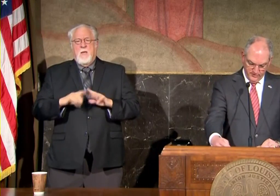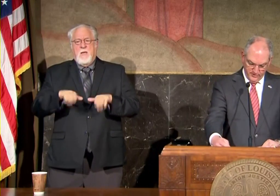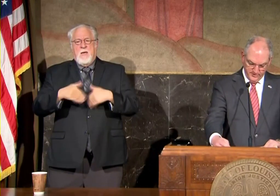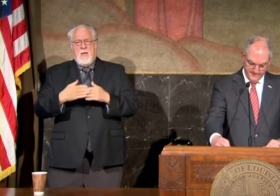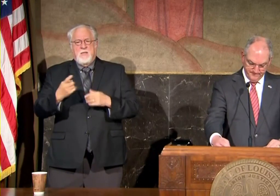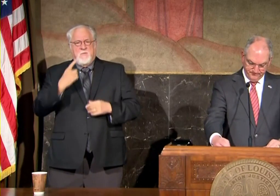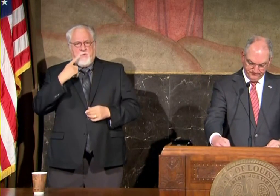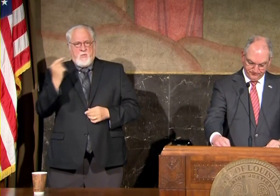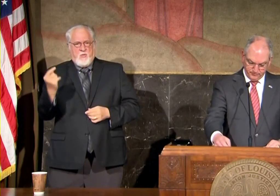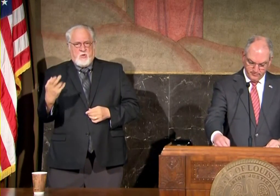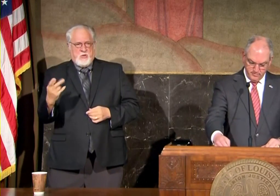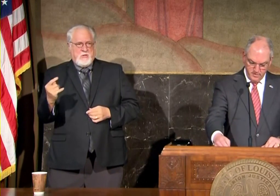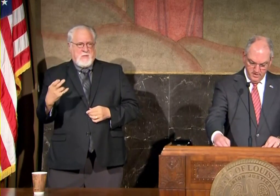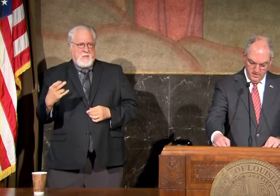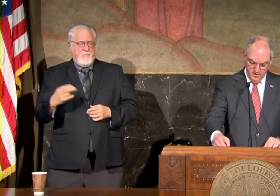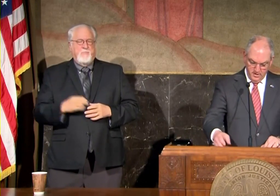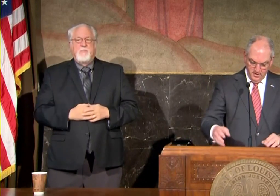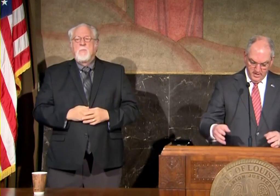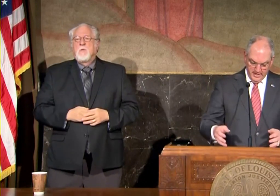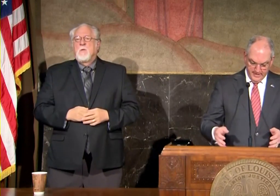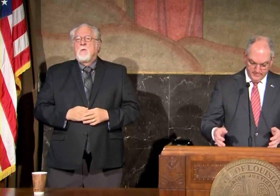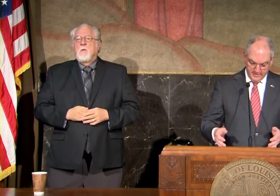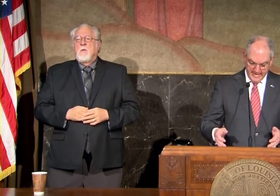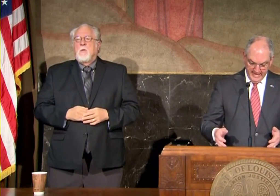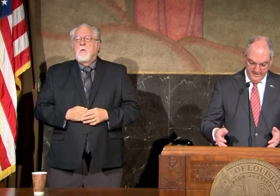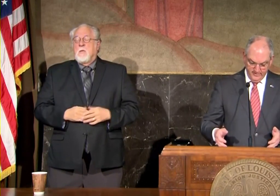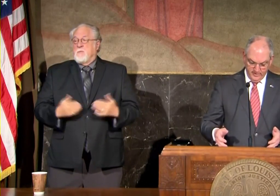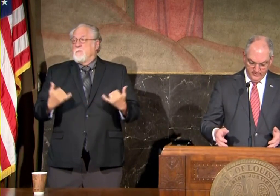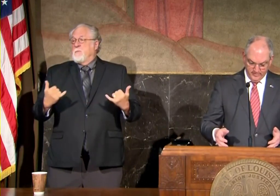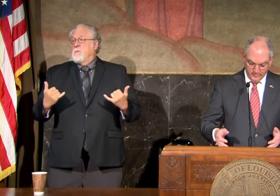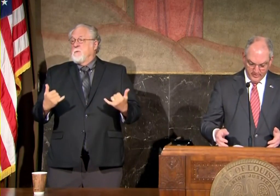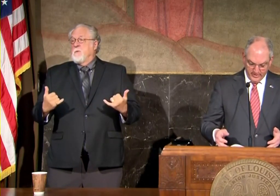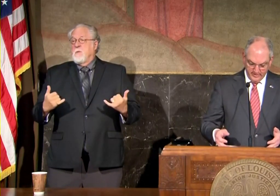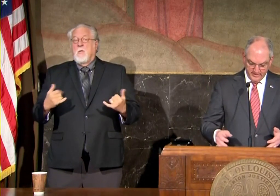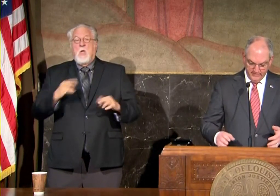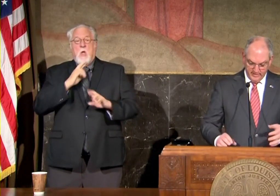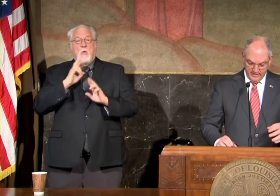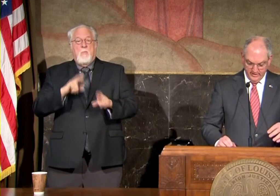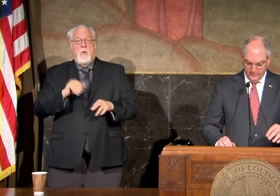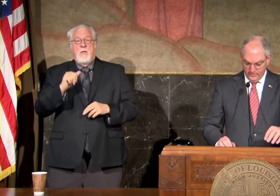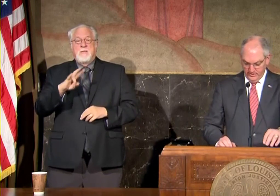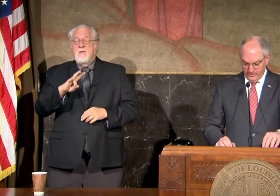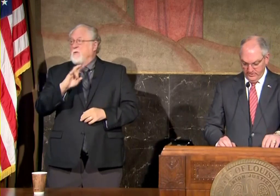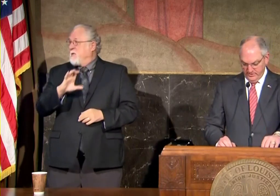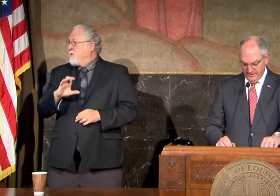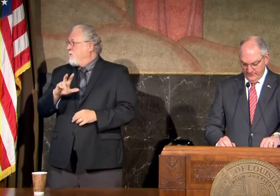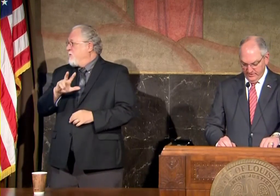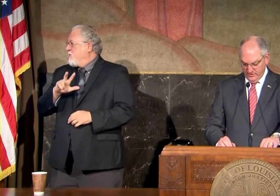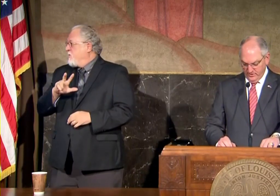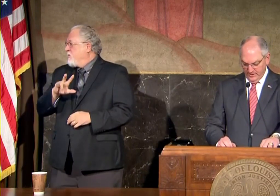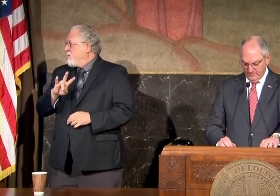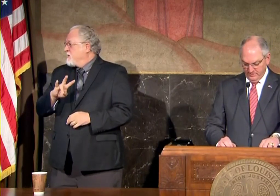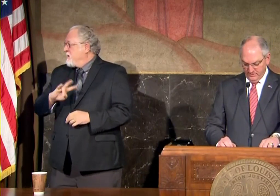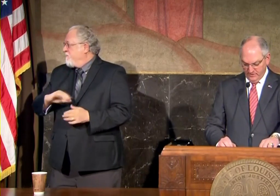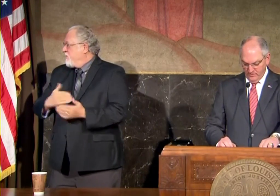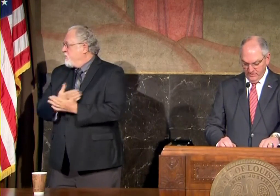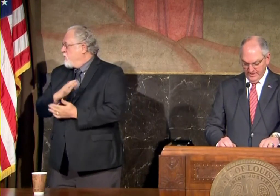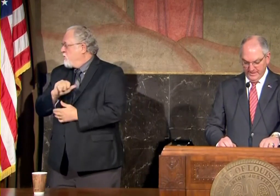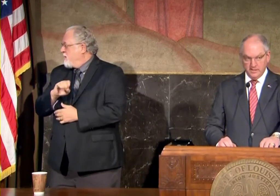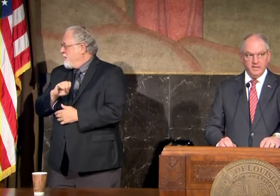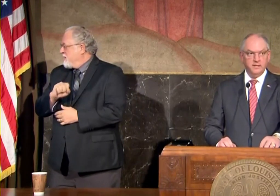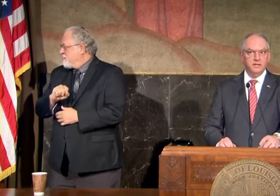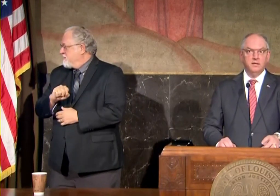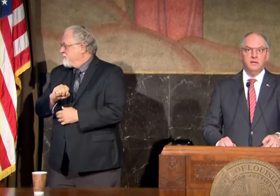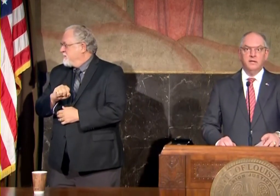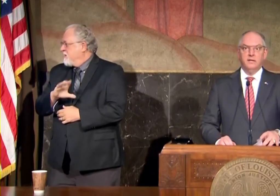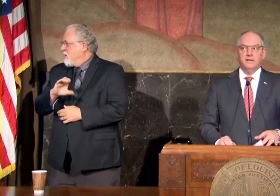scheduled for Thursday today we are reporting seventeen hundred and thirty-seven new cases of kovat